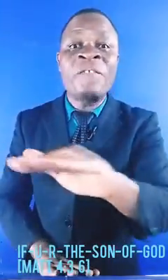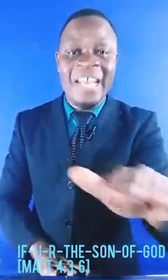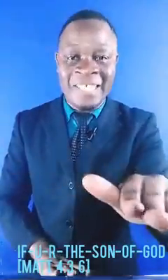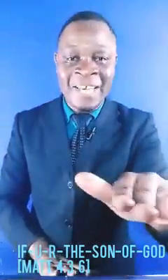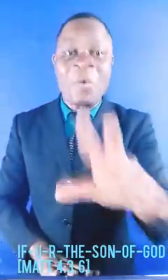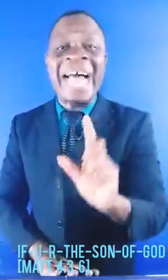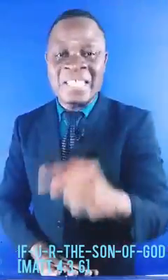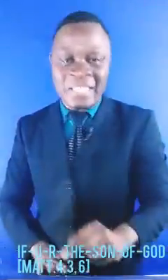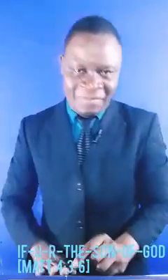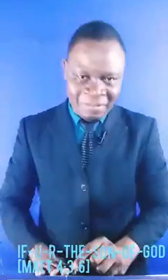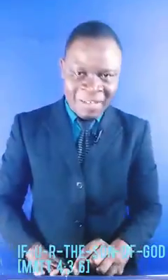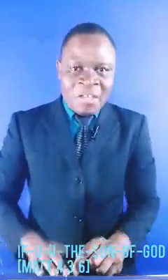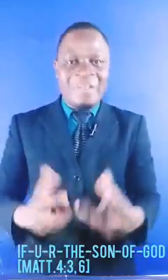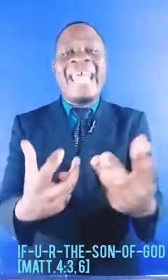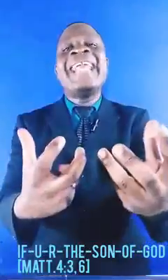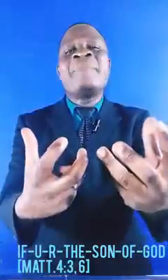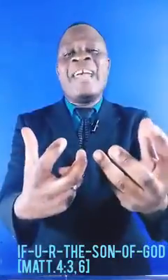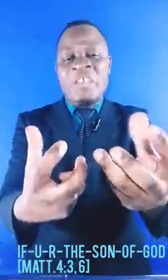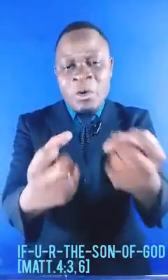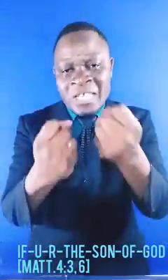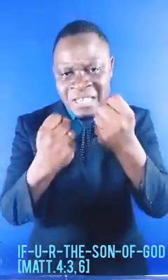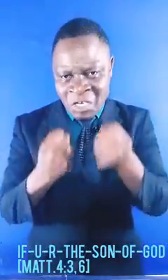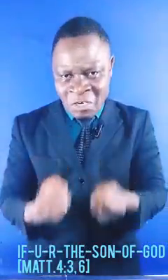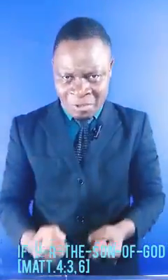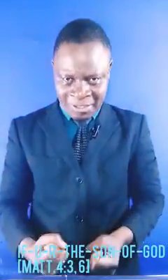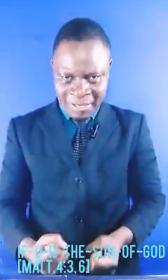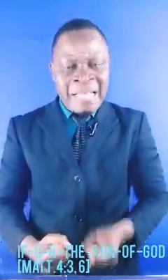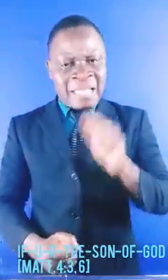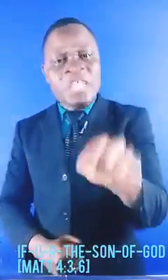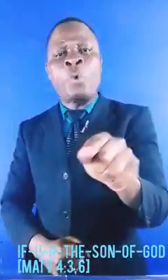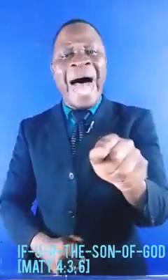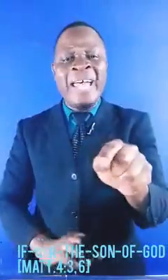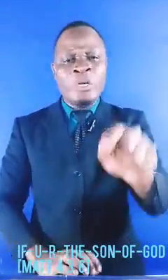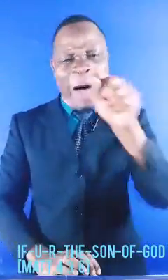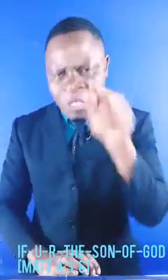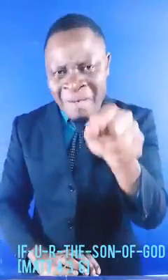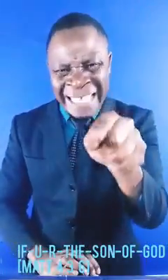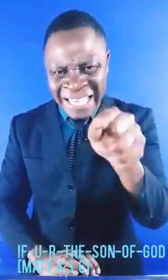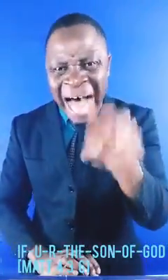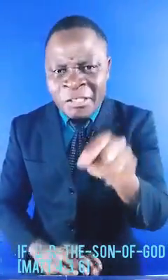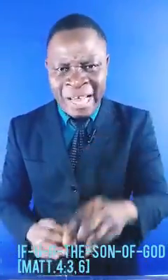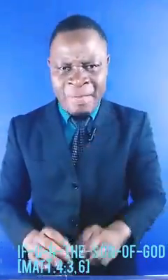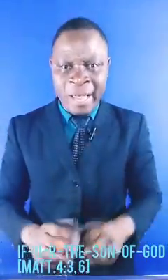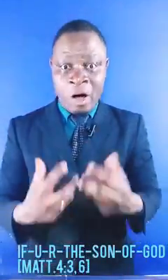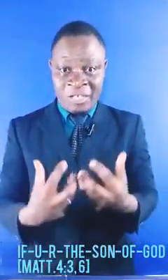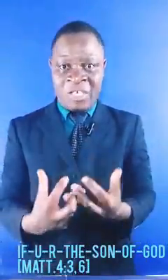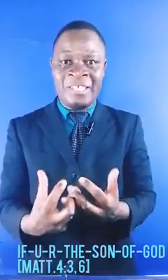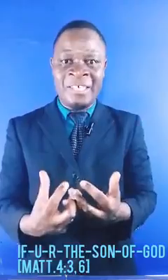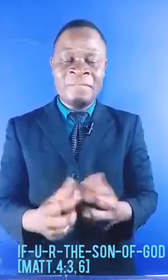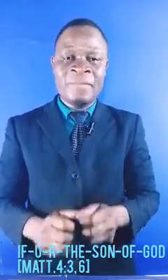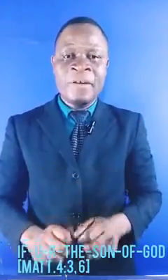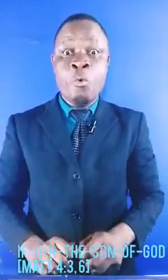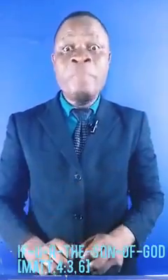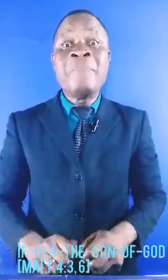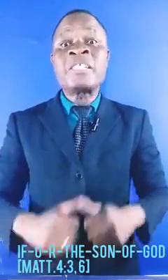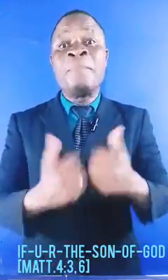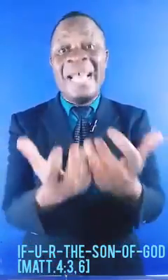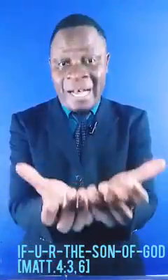are finished, we are deceived. So the enemy uses the Scriptures. That's why, to outsmart this arch enemy of the Church, we must be better